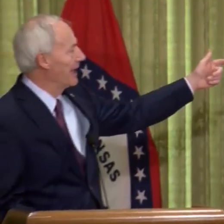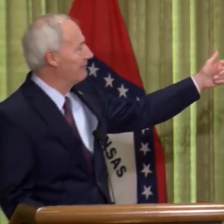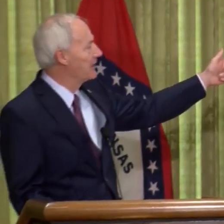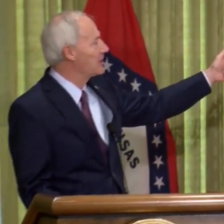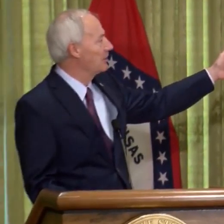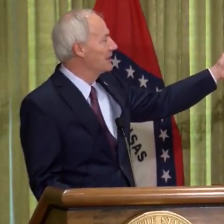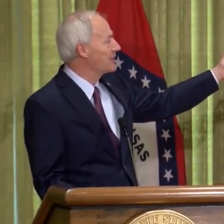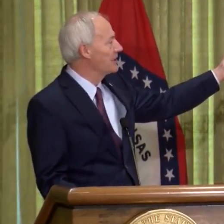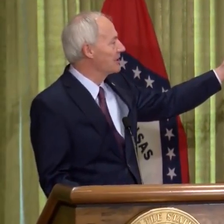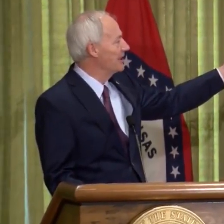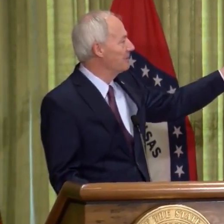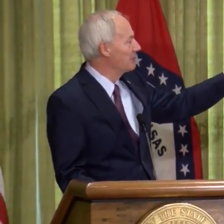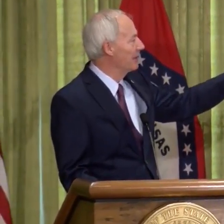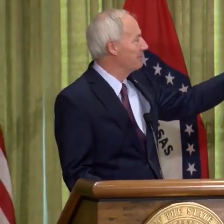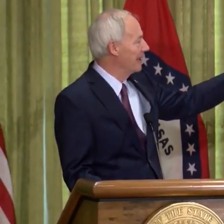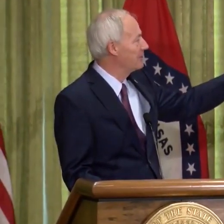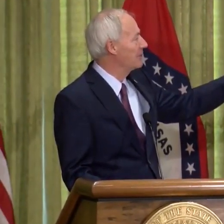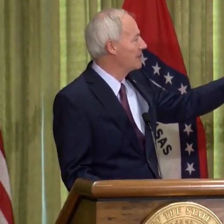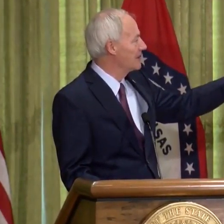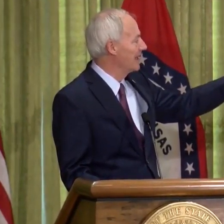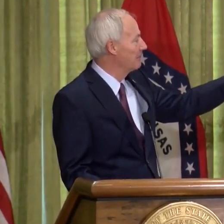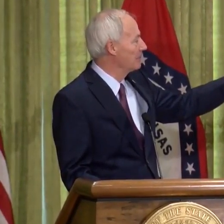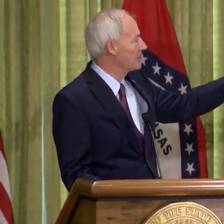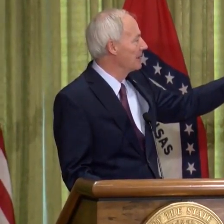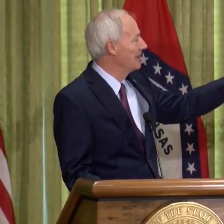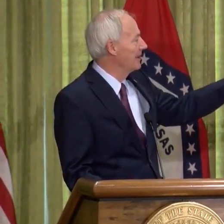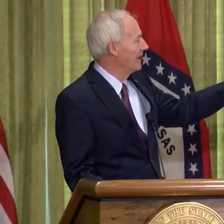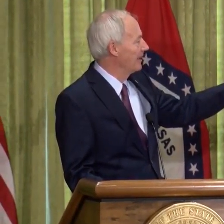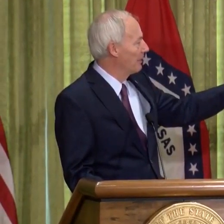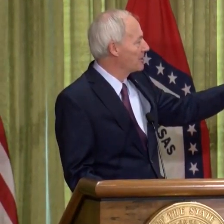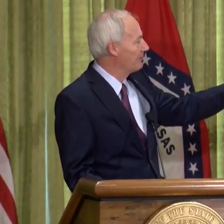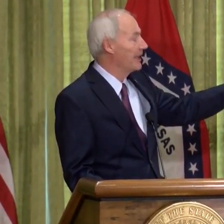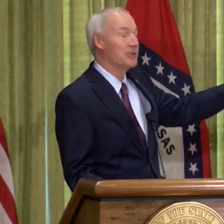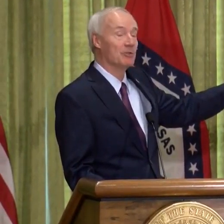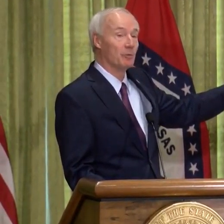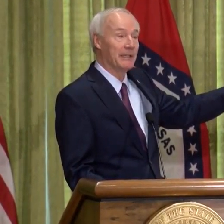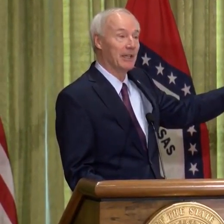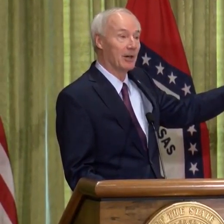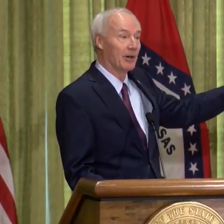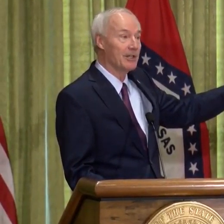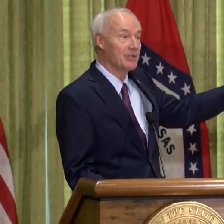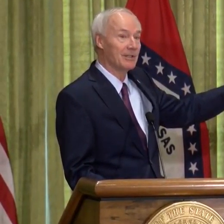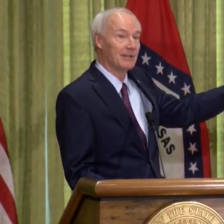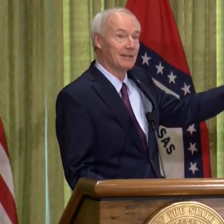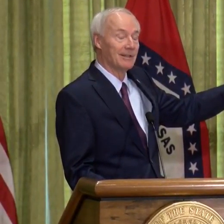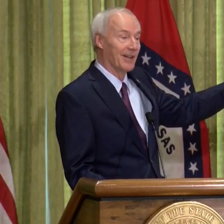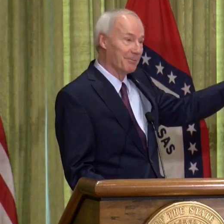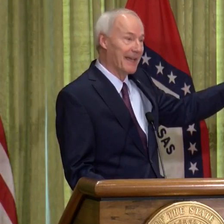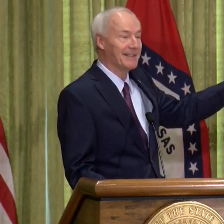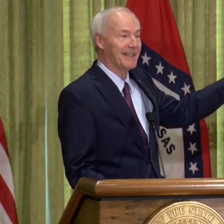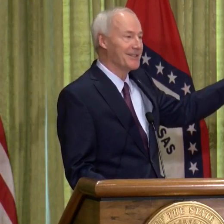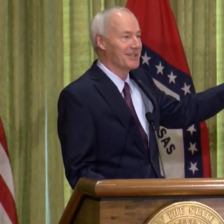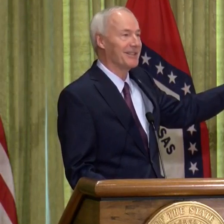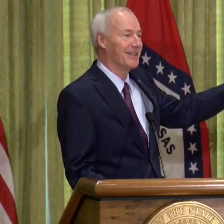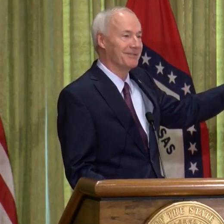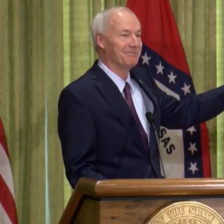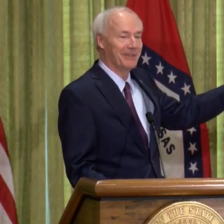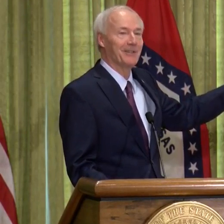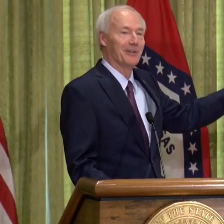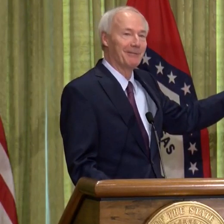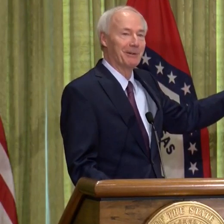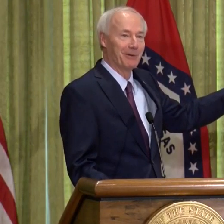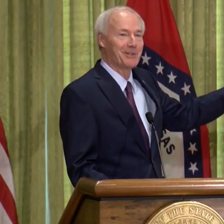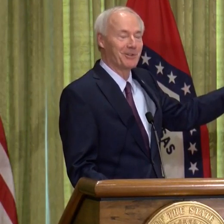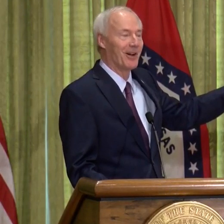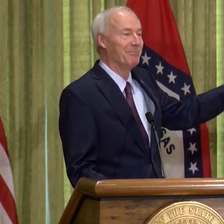We'll have physical distancing between patrons and tables. Reservations will be encouraged. Not mandated. It doesn't